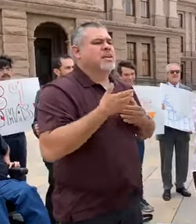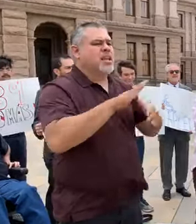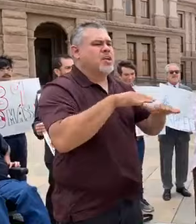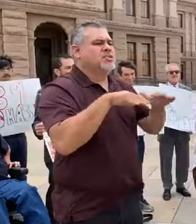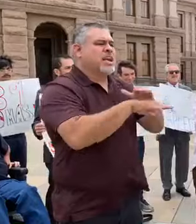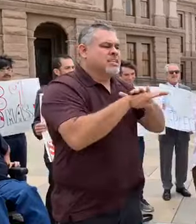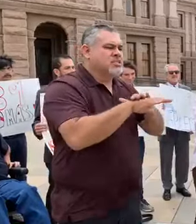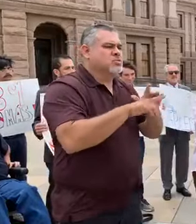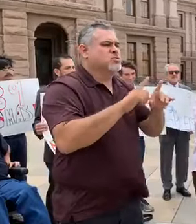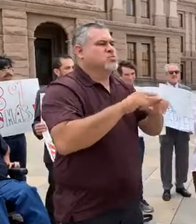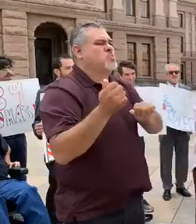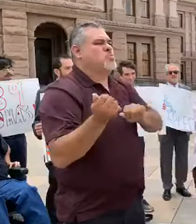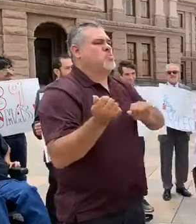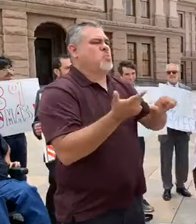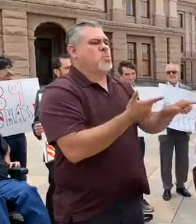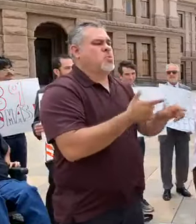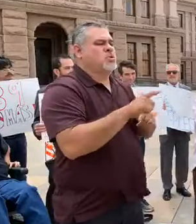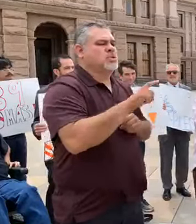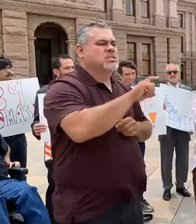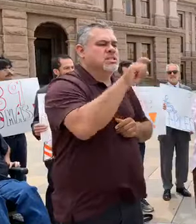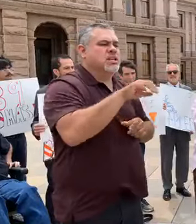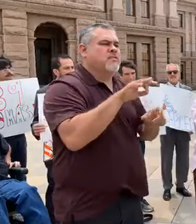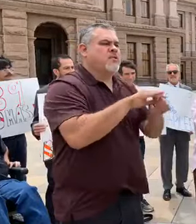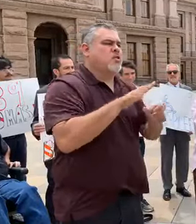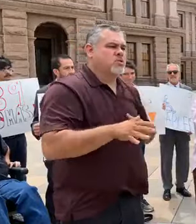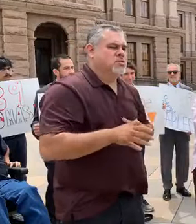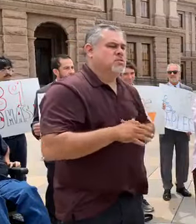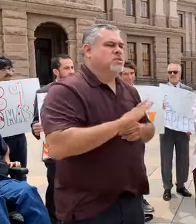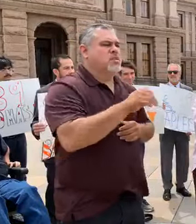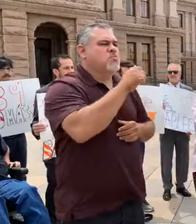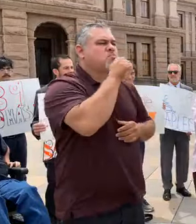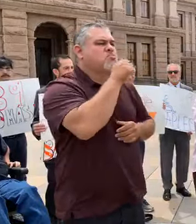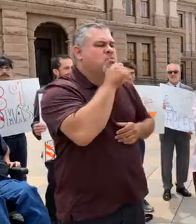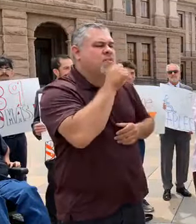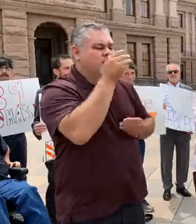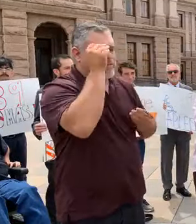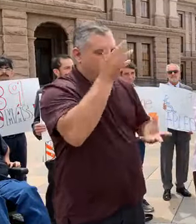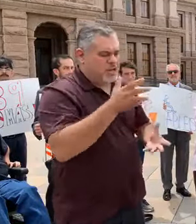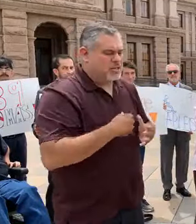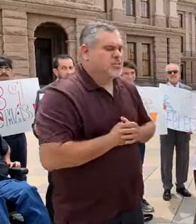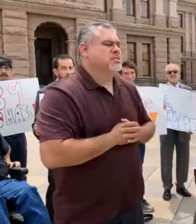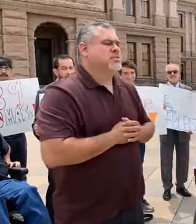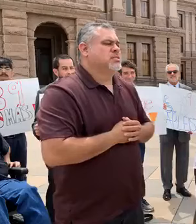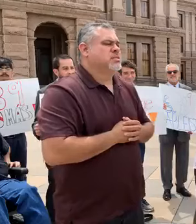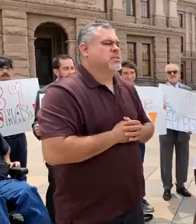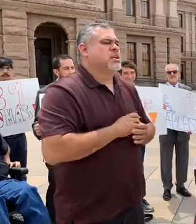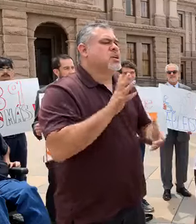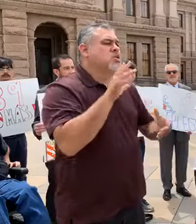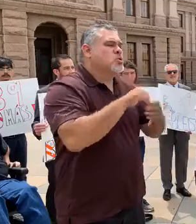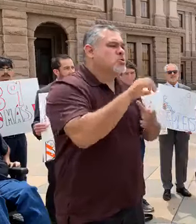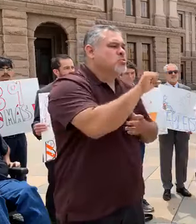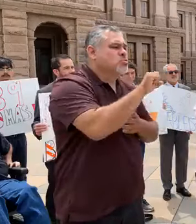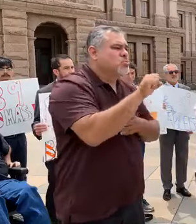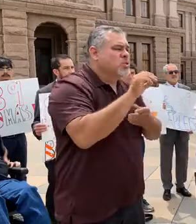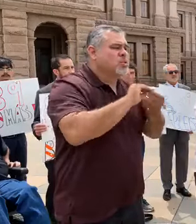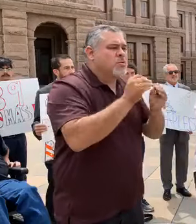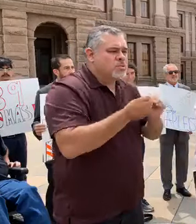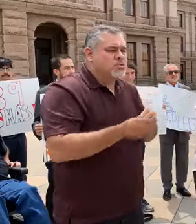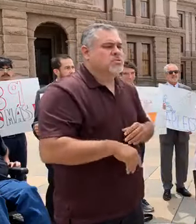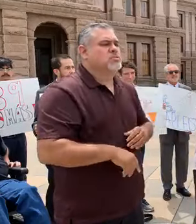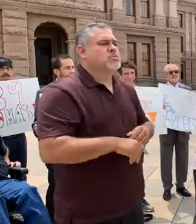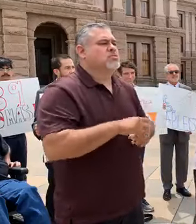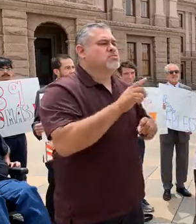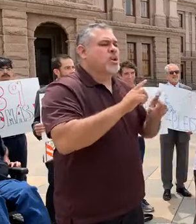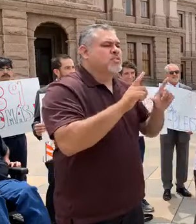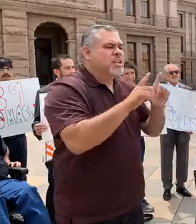to all Texas voters private information including social security numbers, driver's